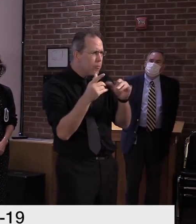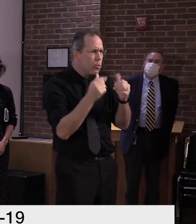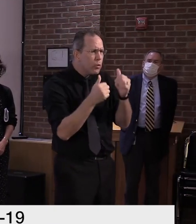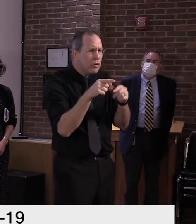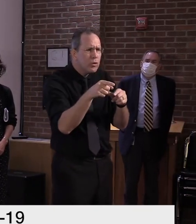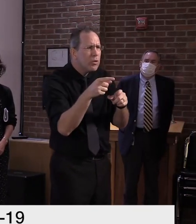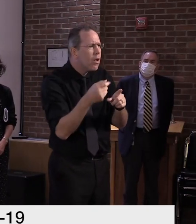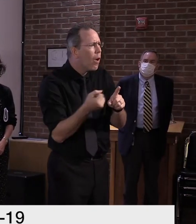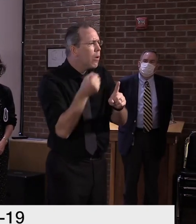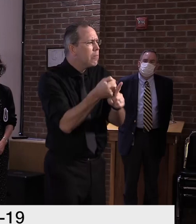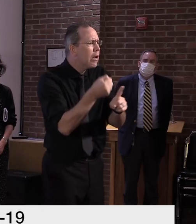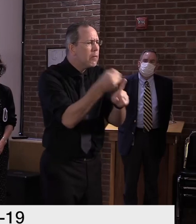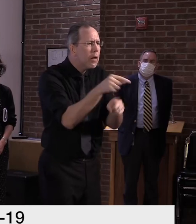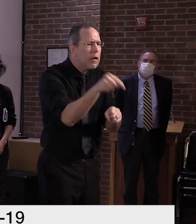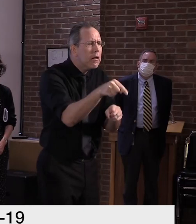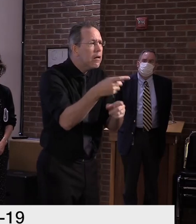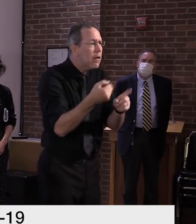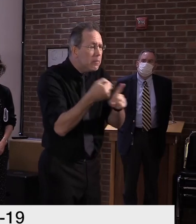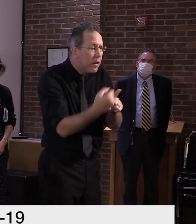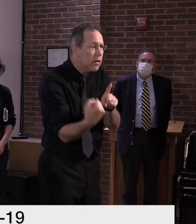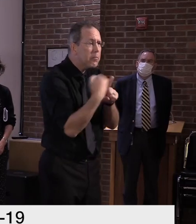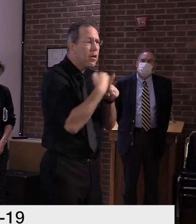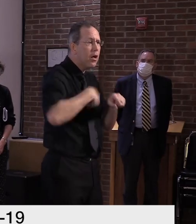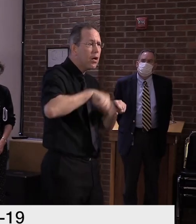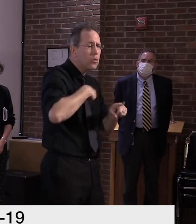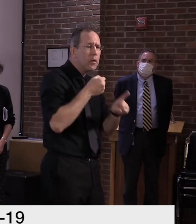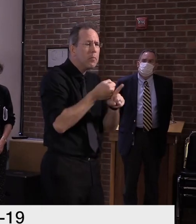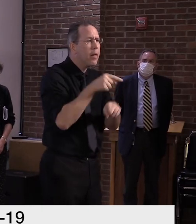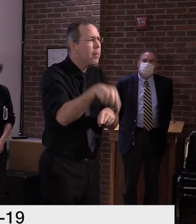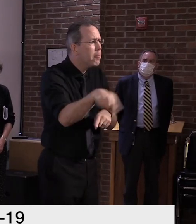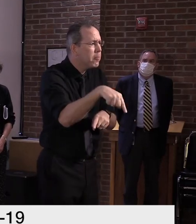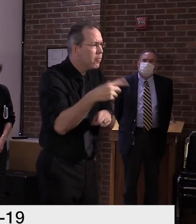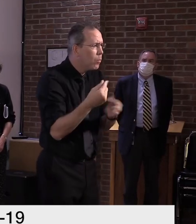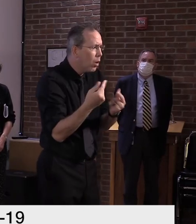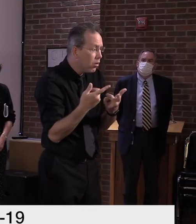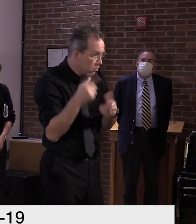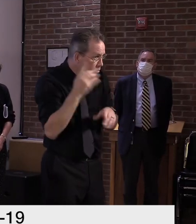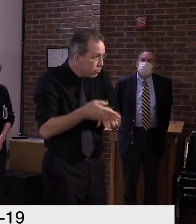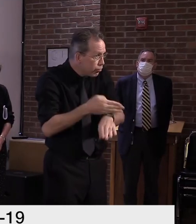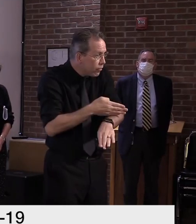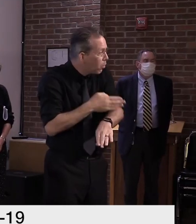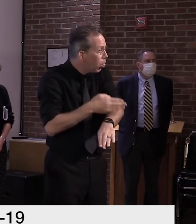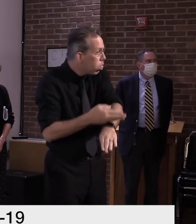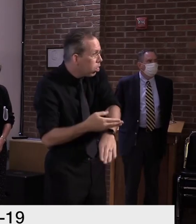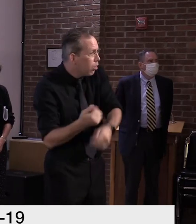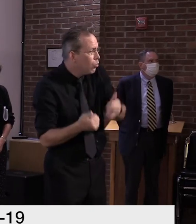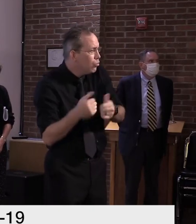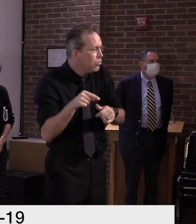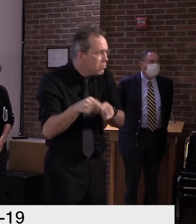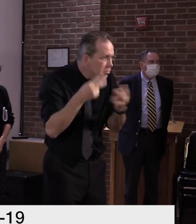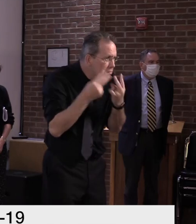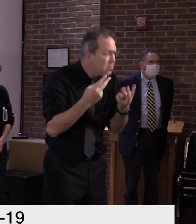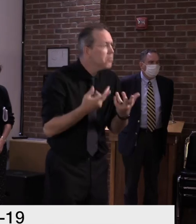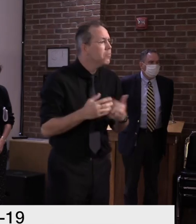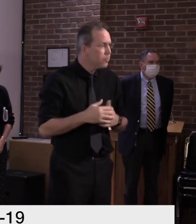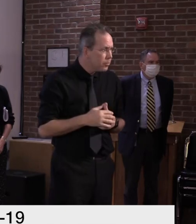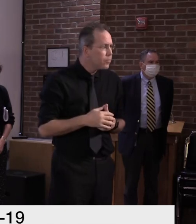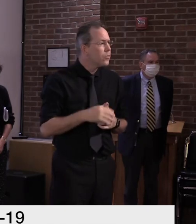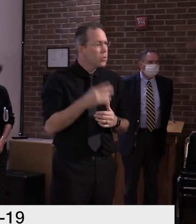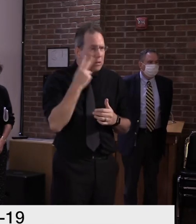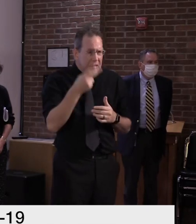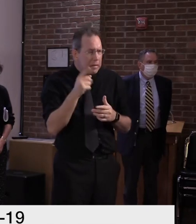us. If those areas were seen improvement, the map would expand. If those areas were seen worsening case counts,